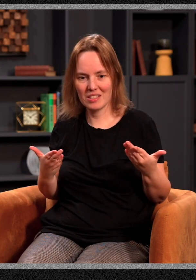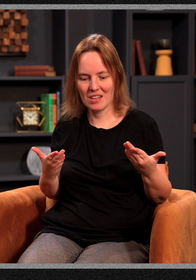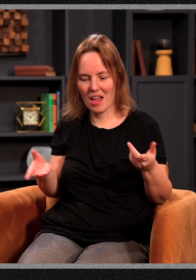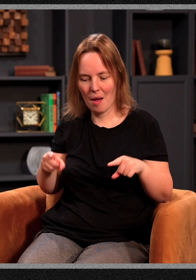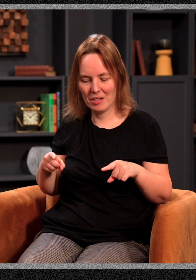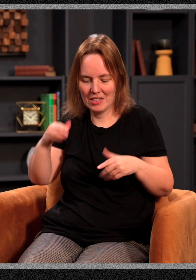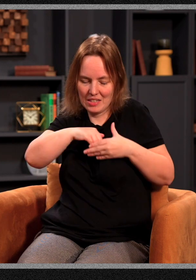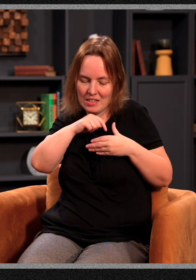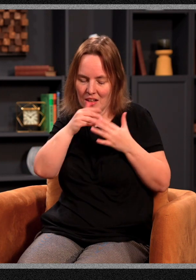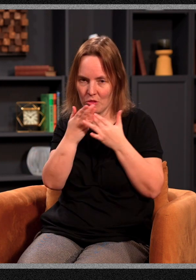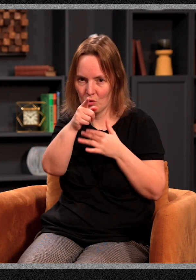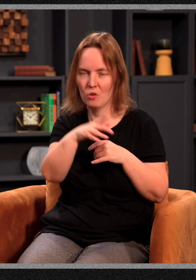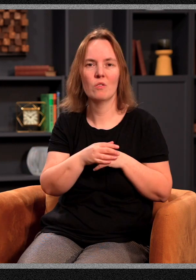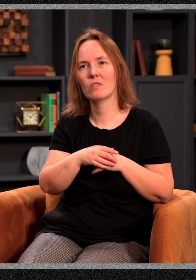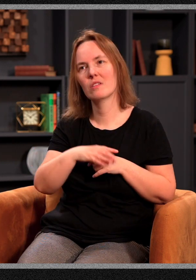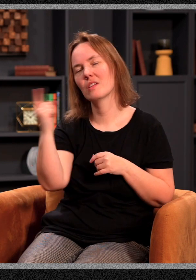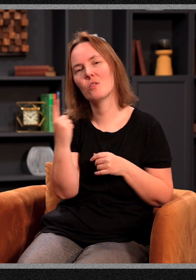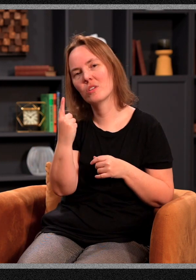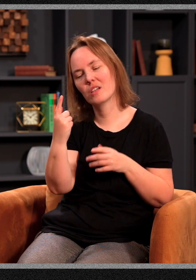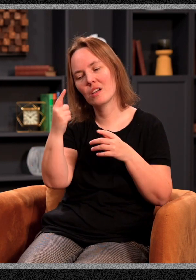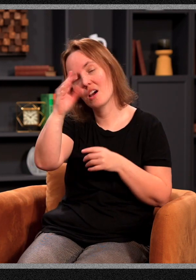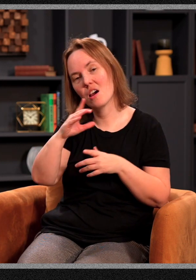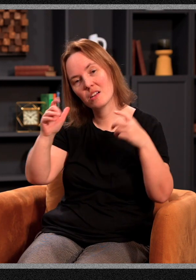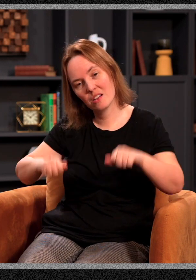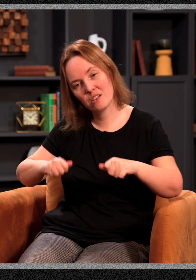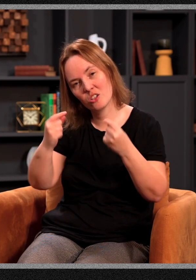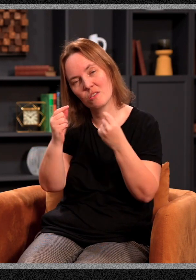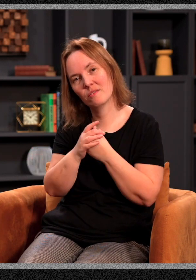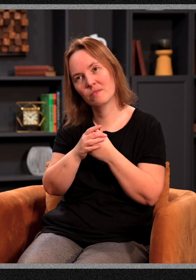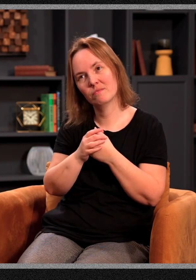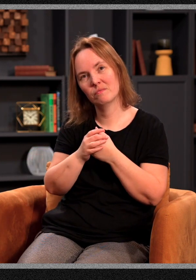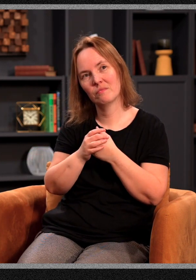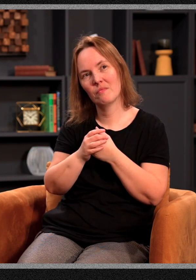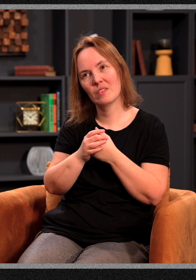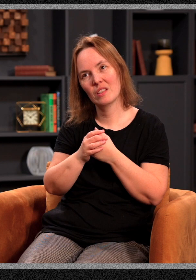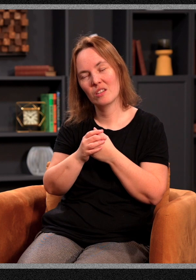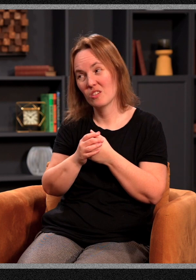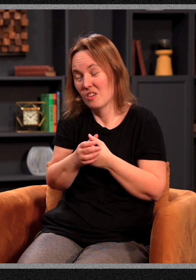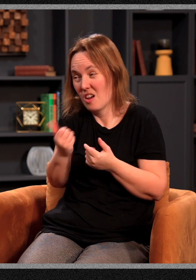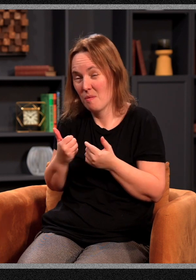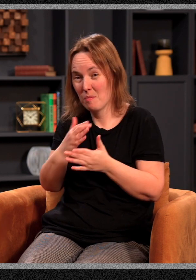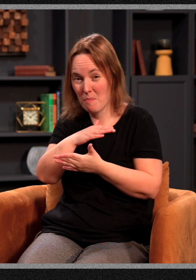in you and through you that only God can do? Should there not be an element of our life